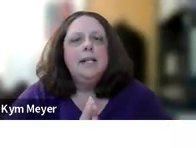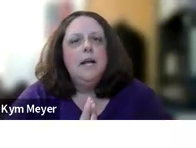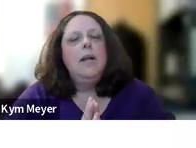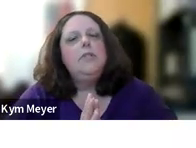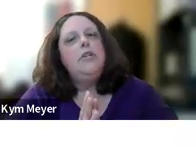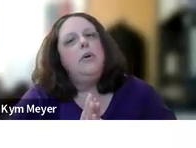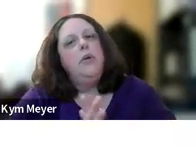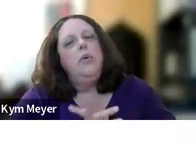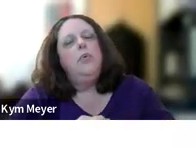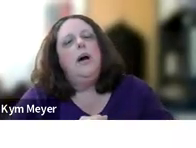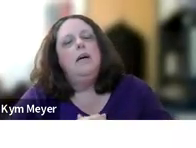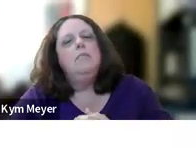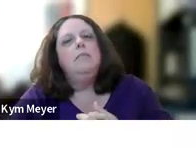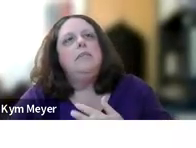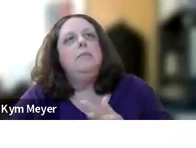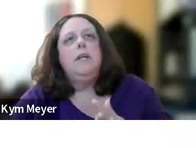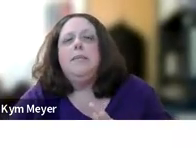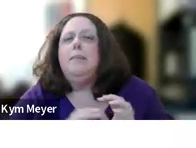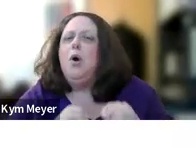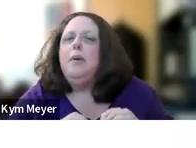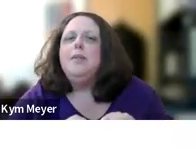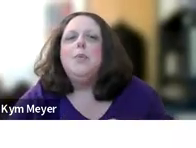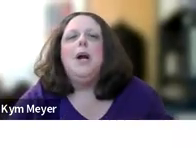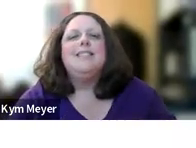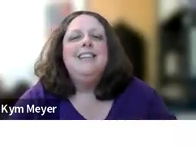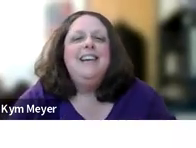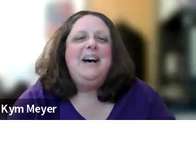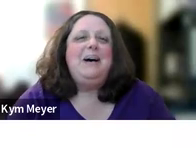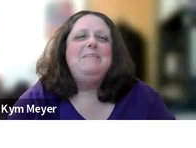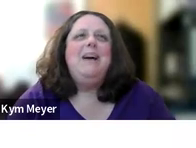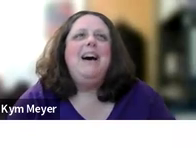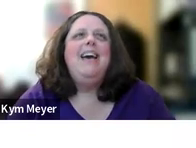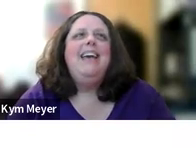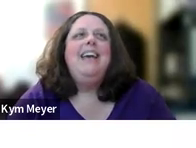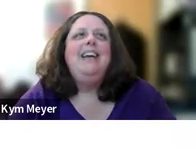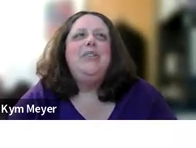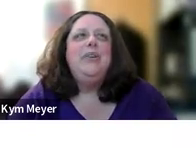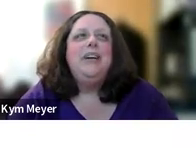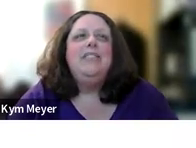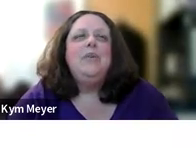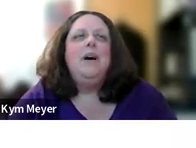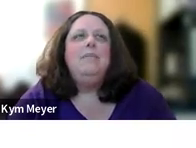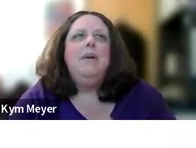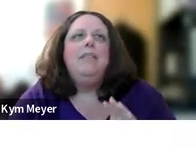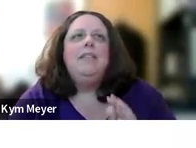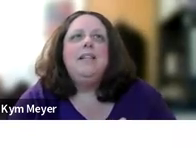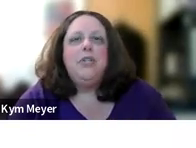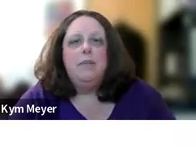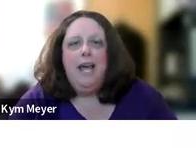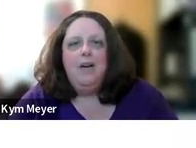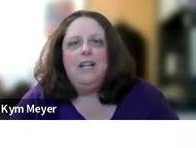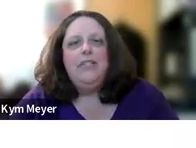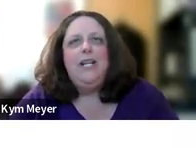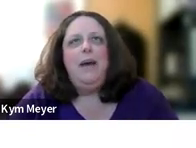Next, I want to show you some clips, and I'm hoping this works. I took, so this